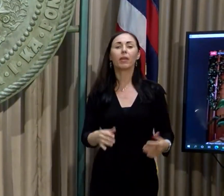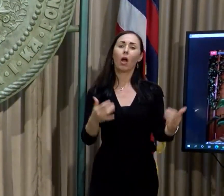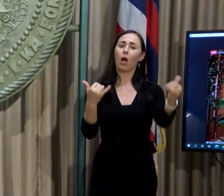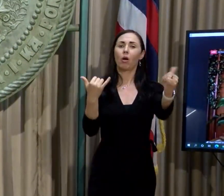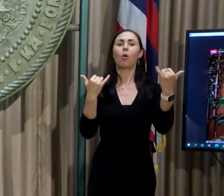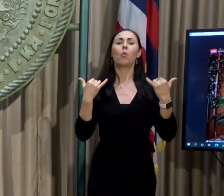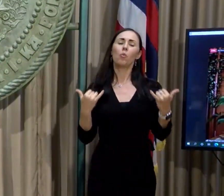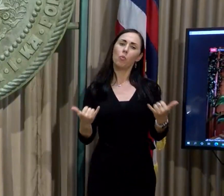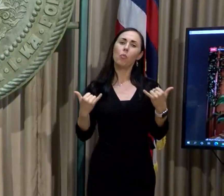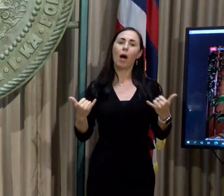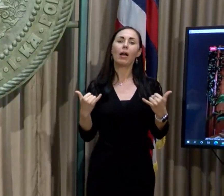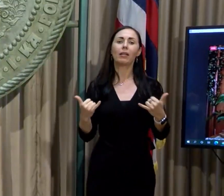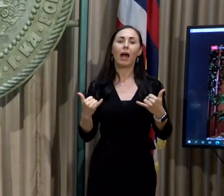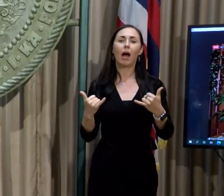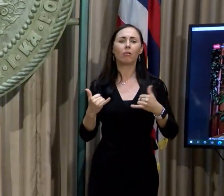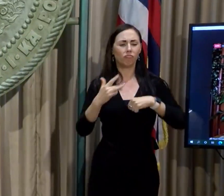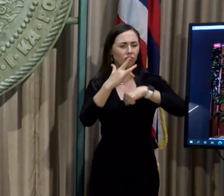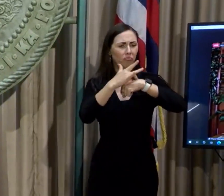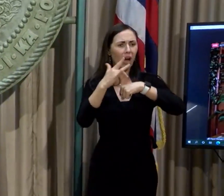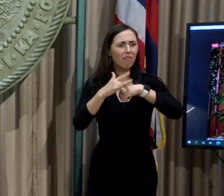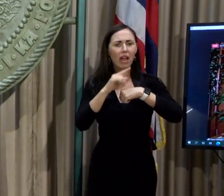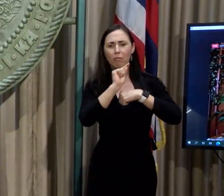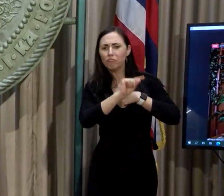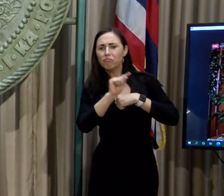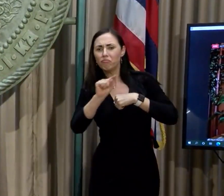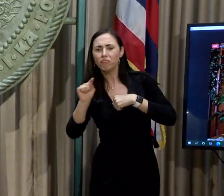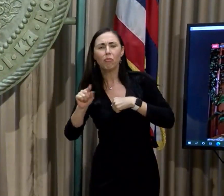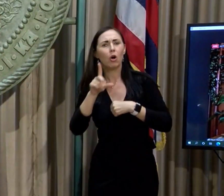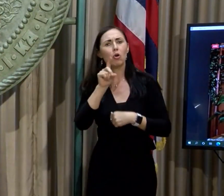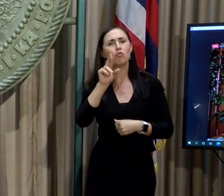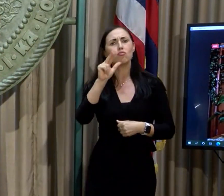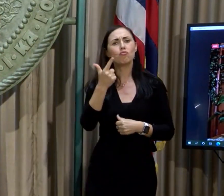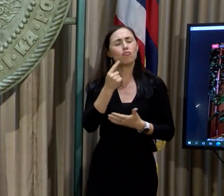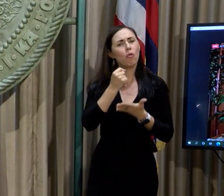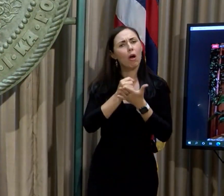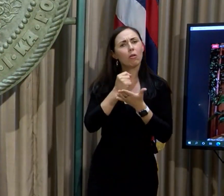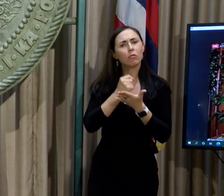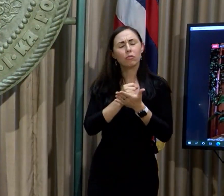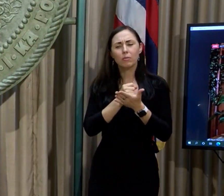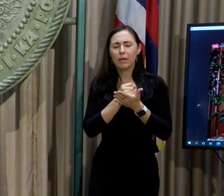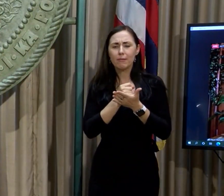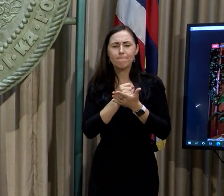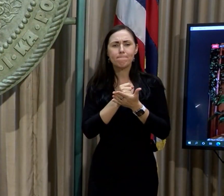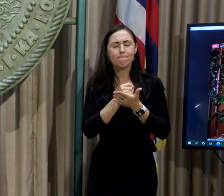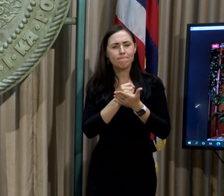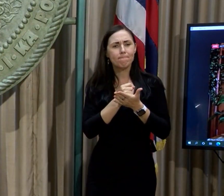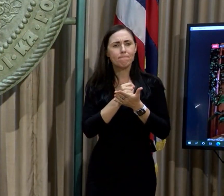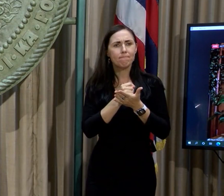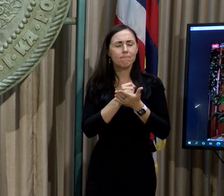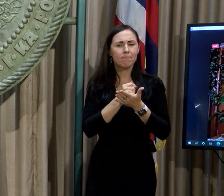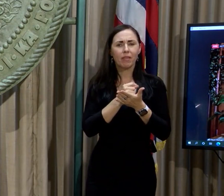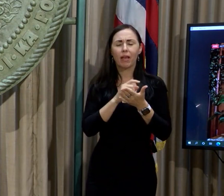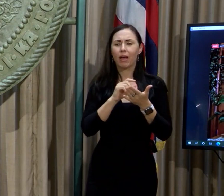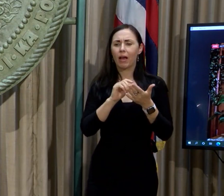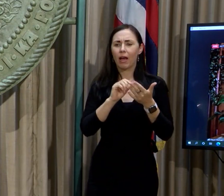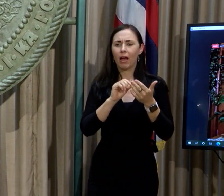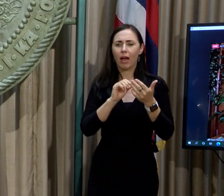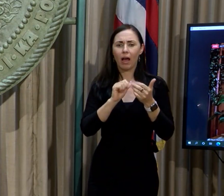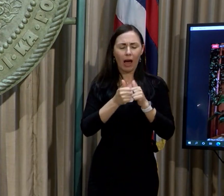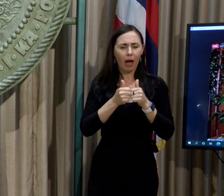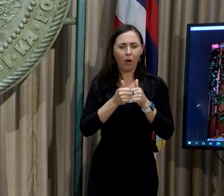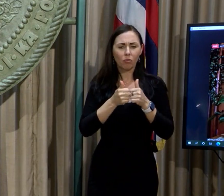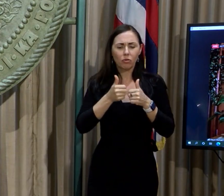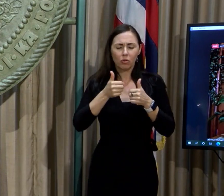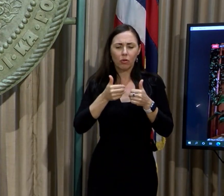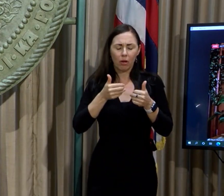capacity for drug treatment and working through the addictions